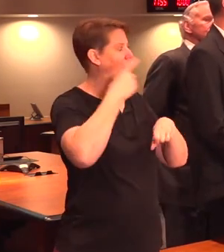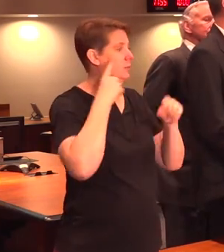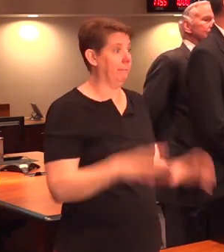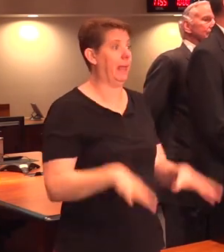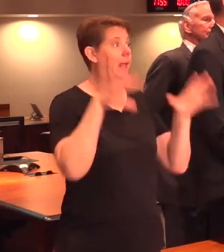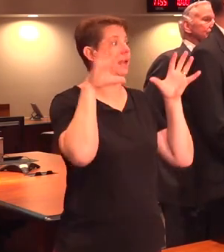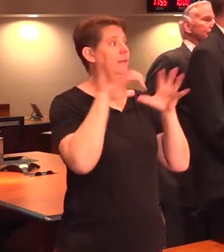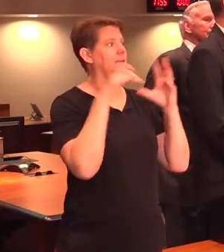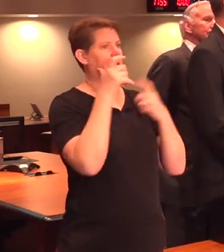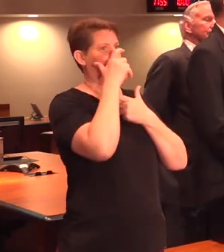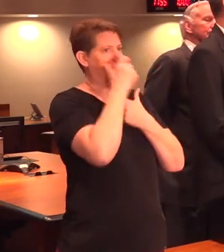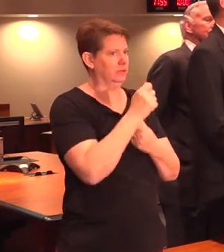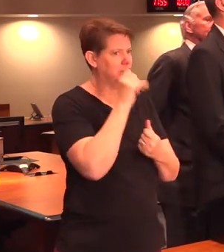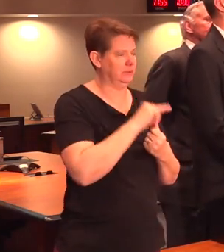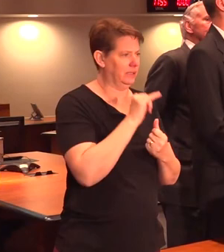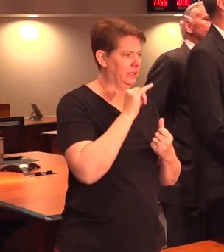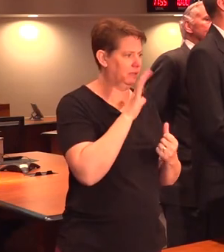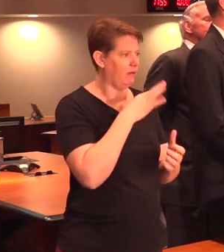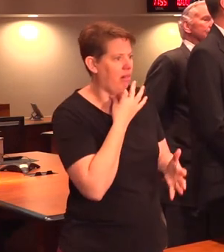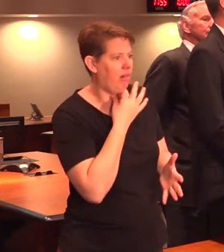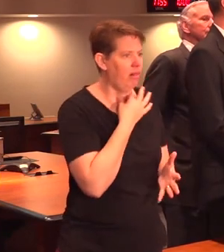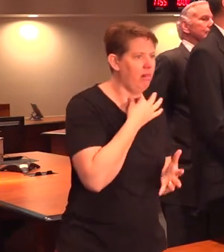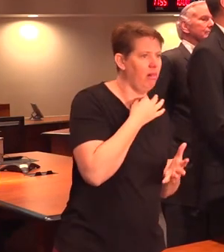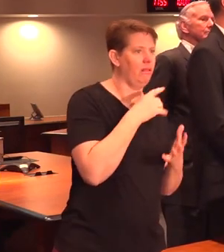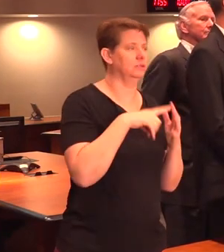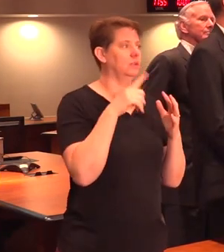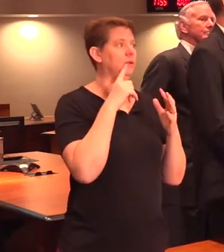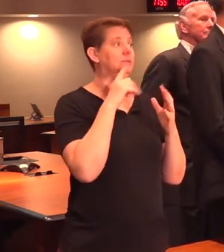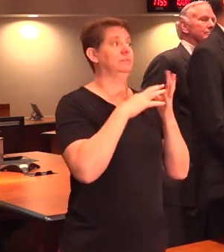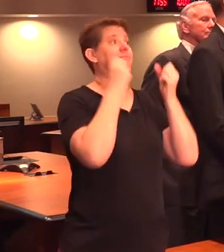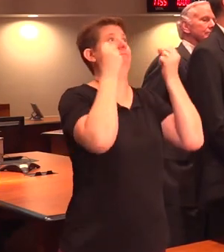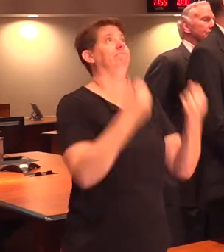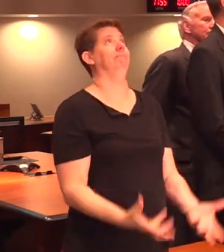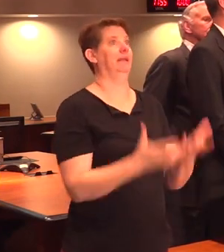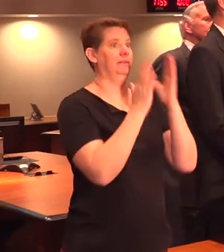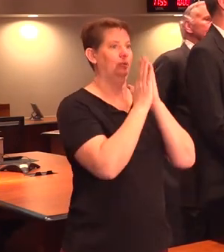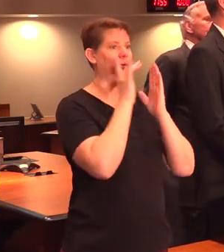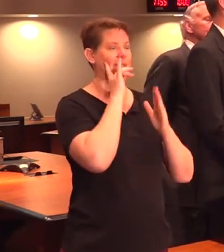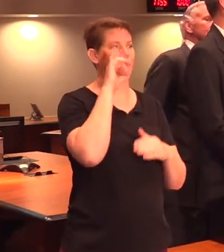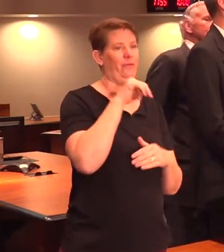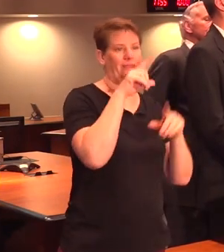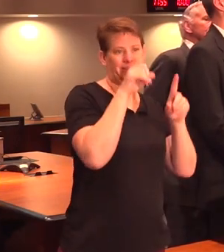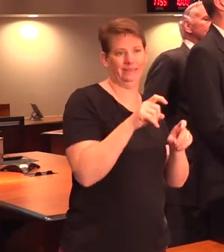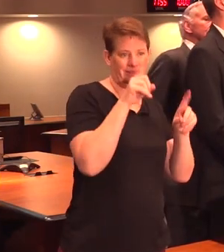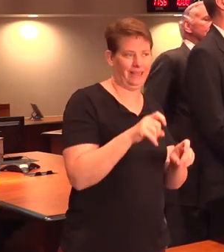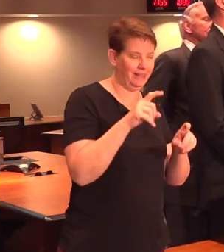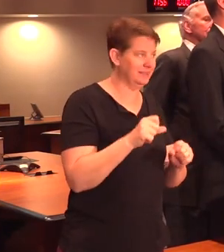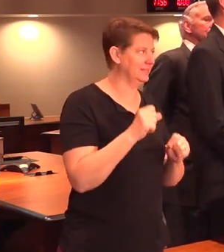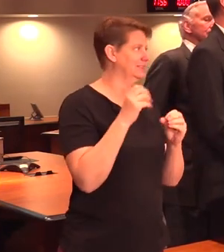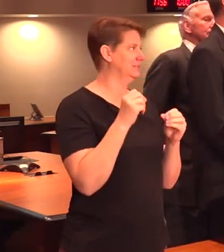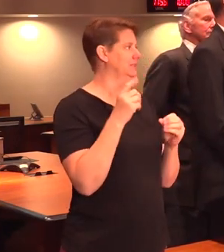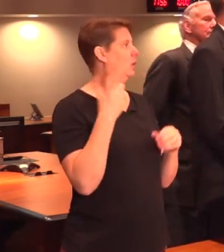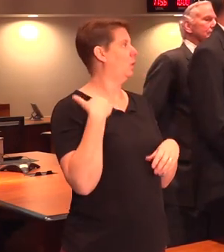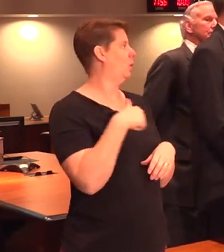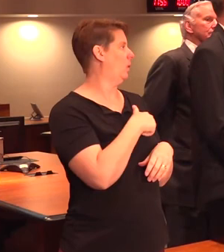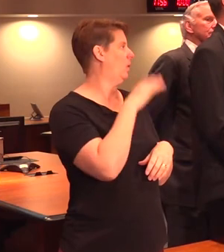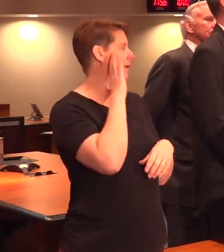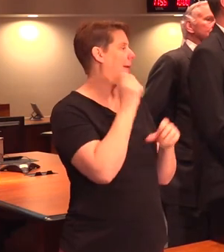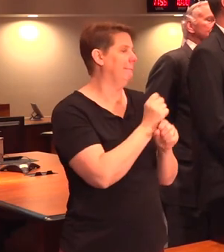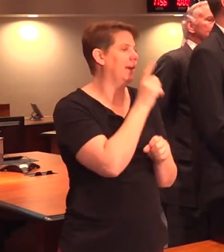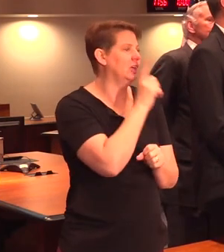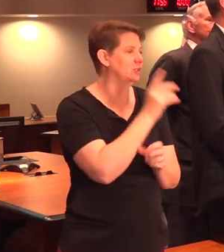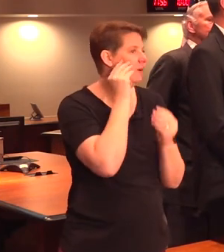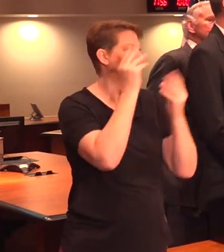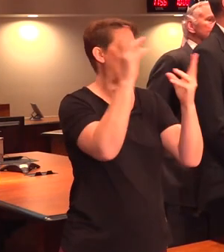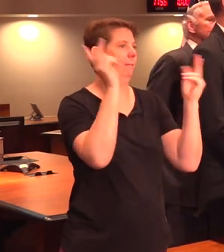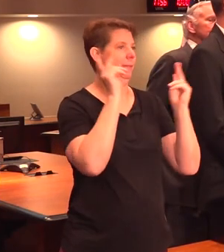There's a lot of interest right now around this, and so there's bound to be a lot of requests that we have for testing. And so we're going to make sure to